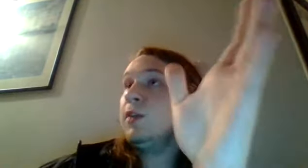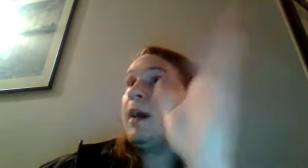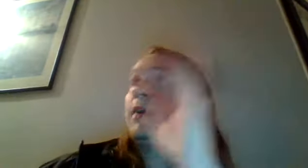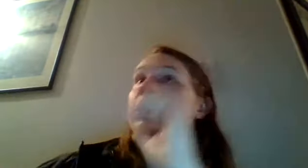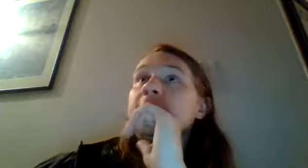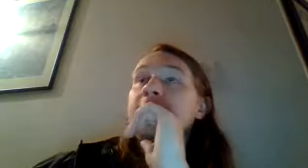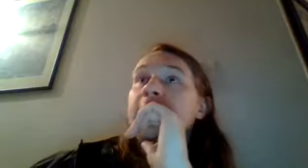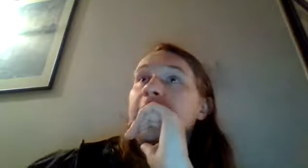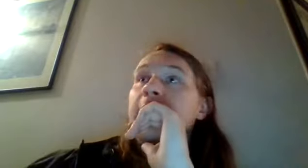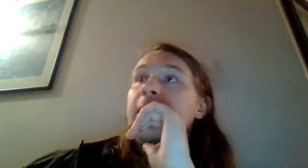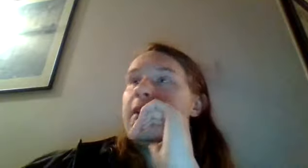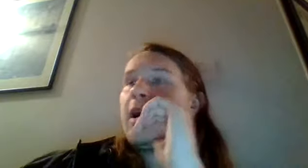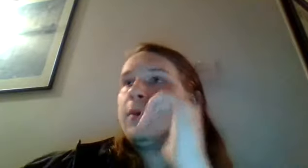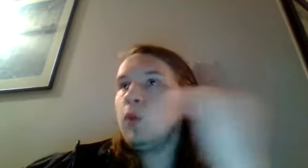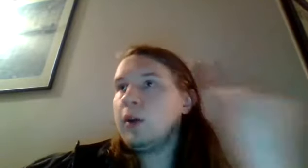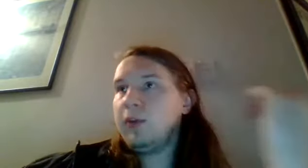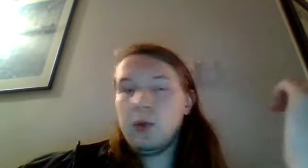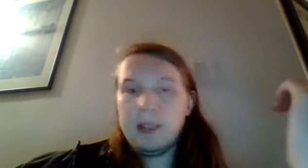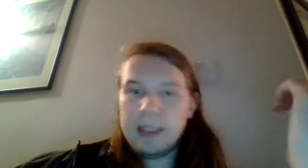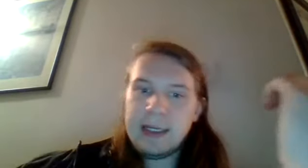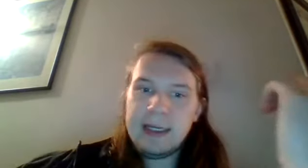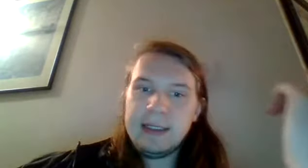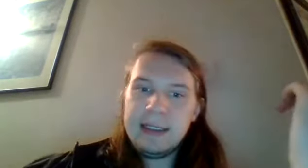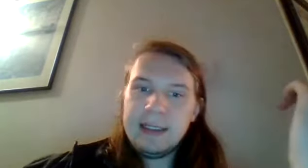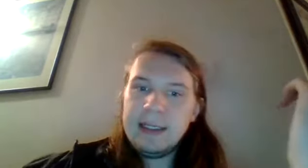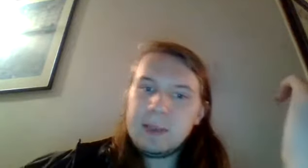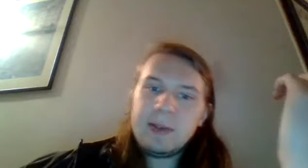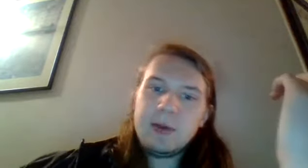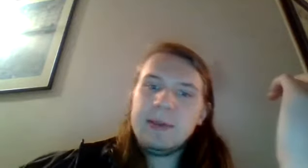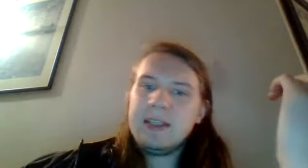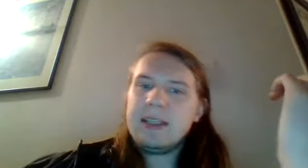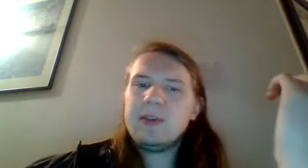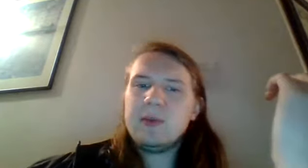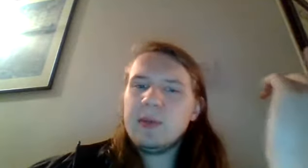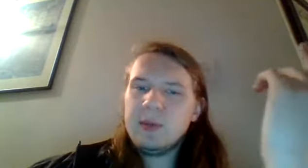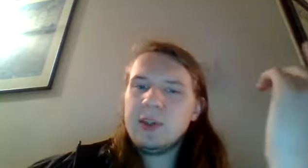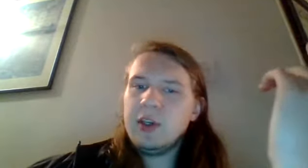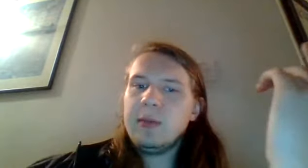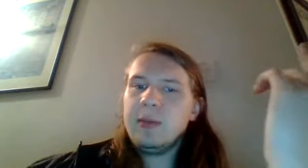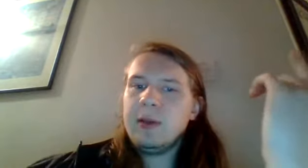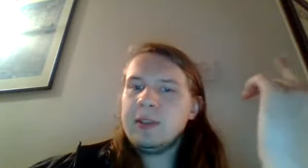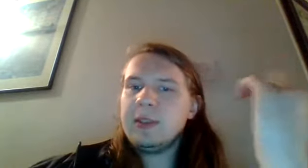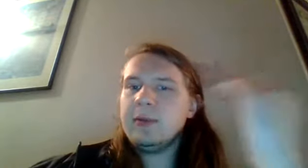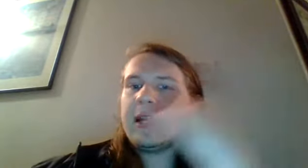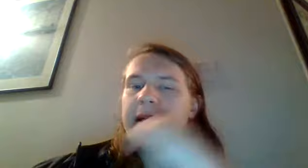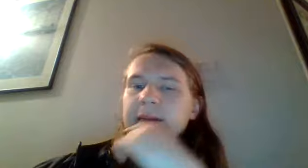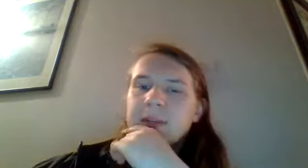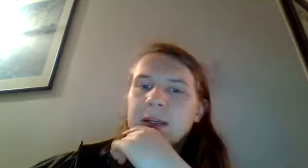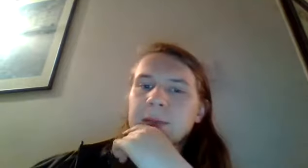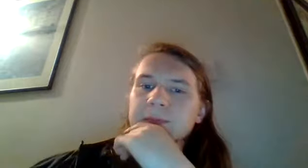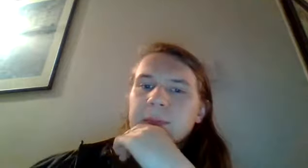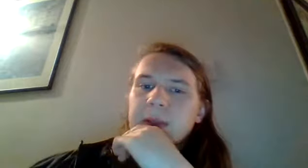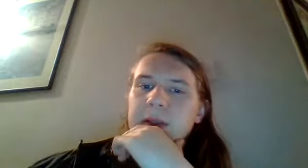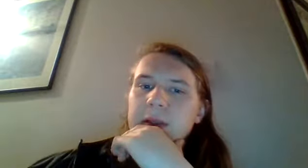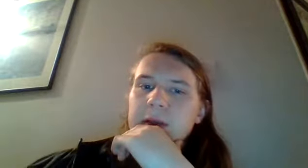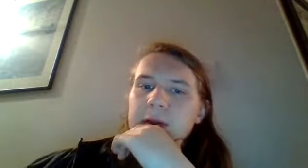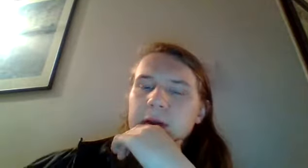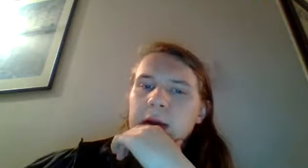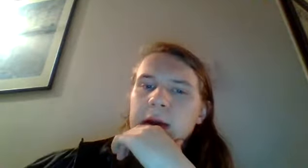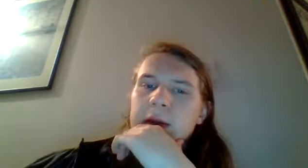mayu um helps work through it and that's basically what happens this episode was was good but it was it was kind of um uh it